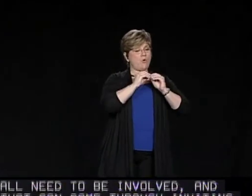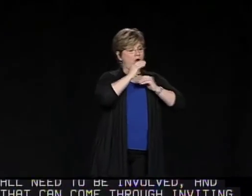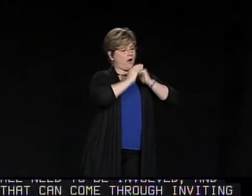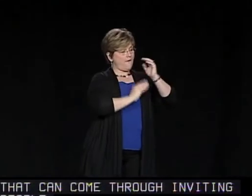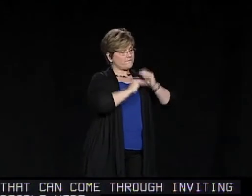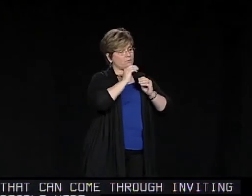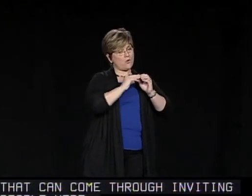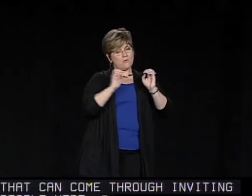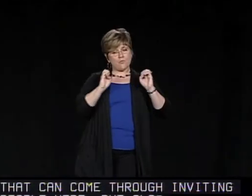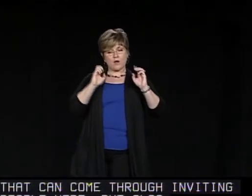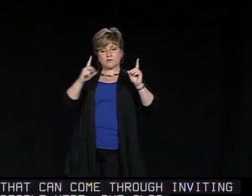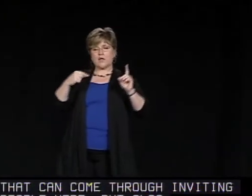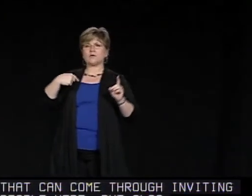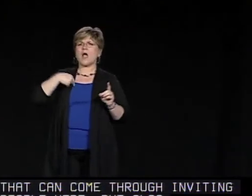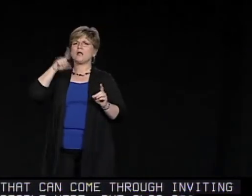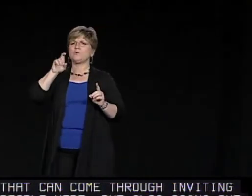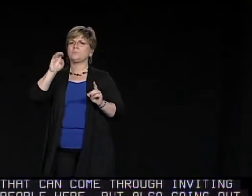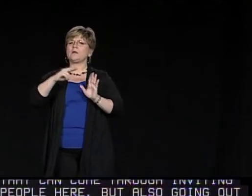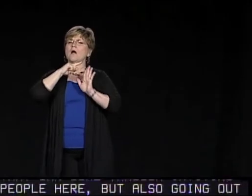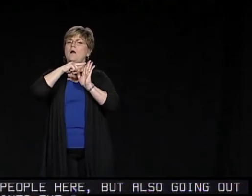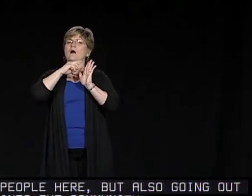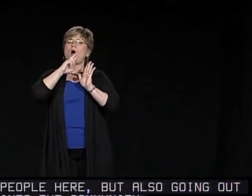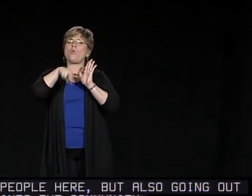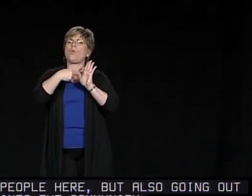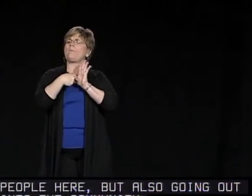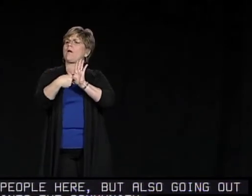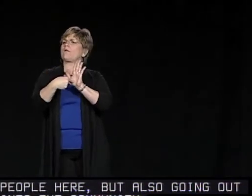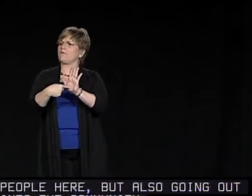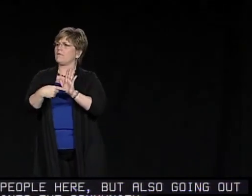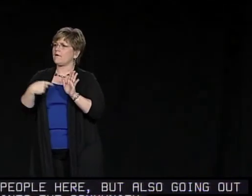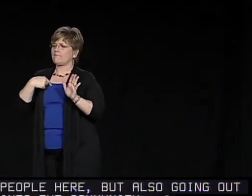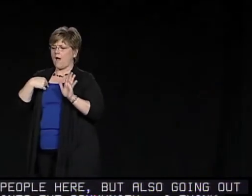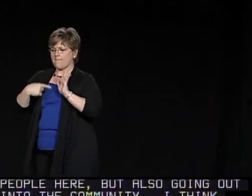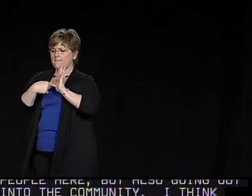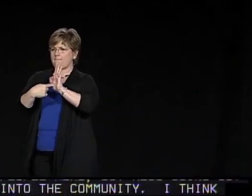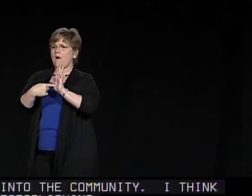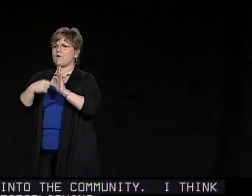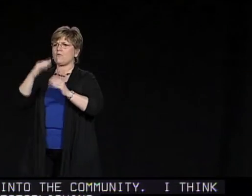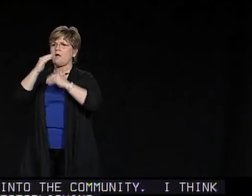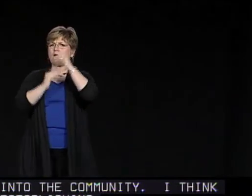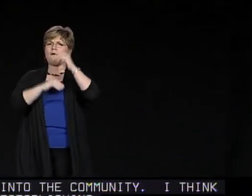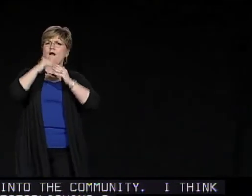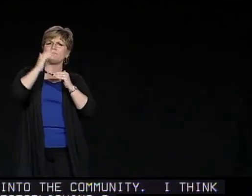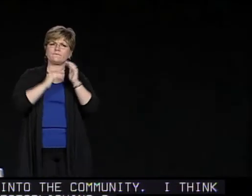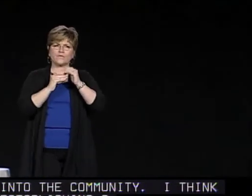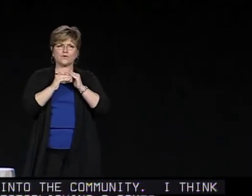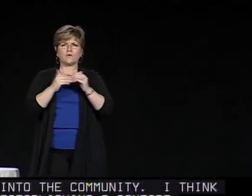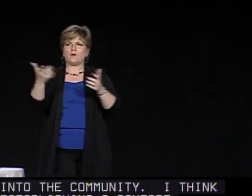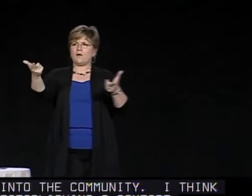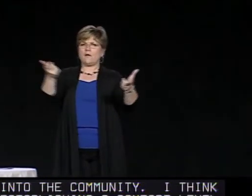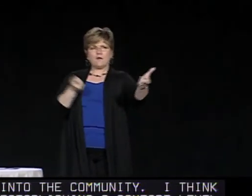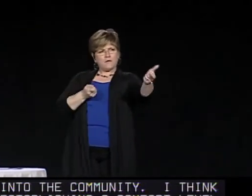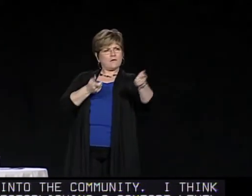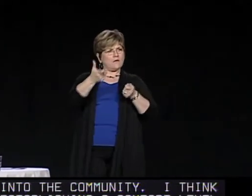I think establishing a comfort level among the groups within NAD,